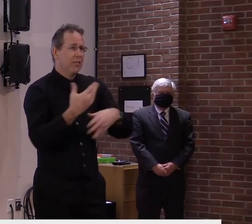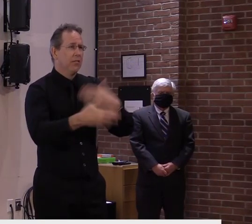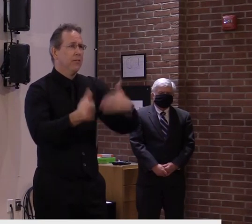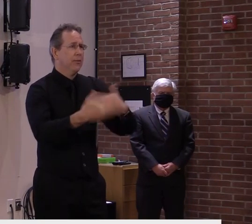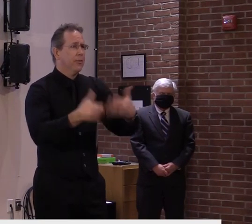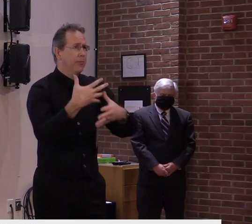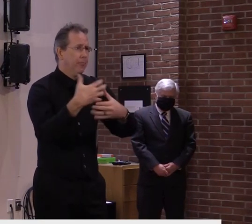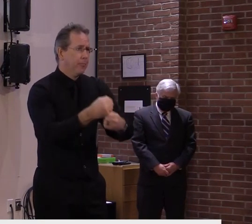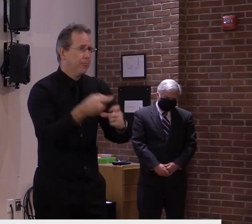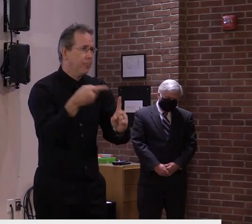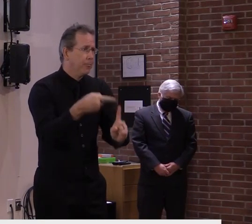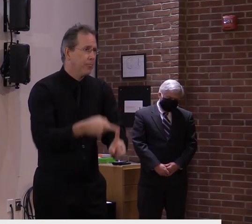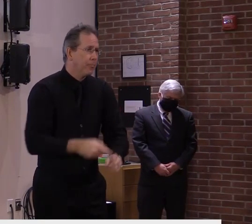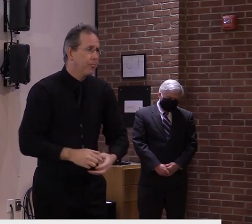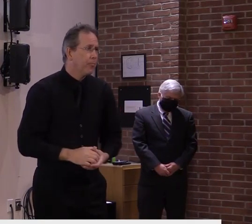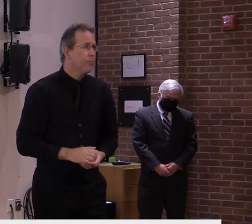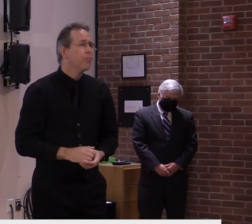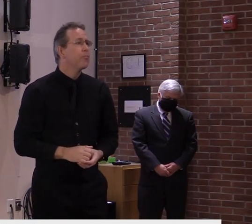the counter-year.